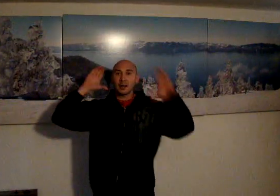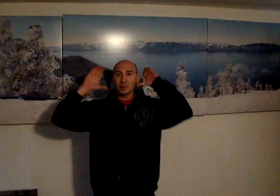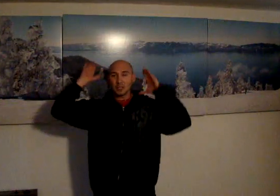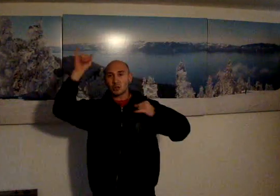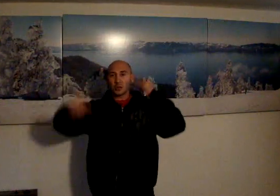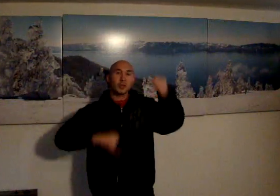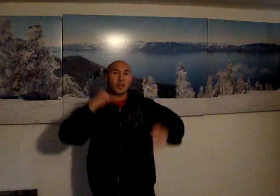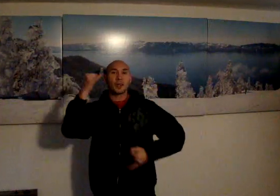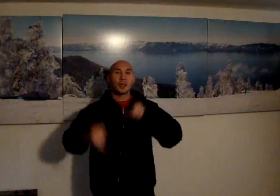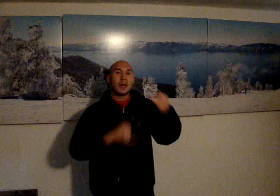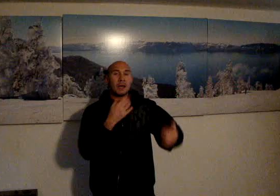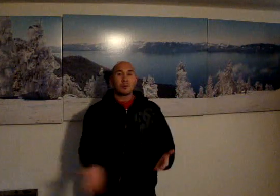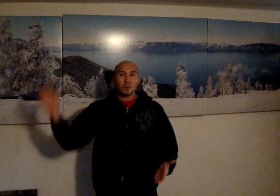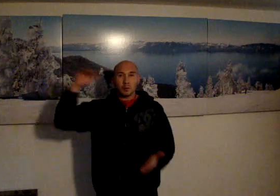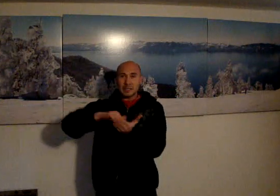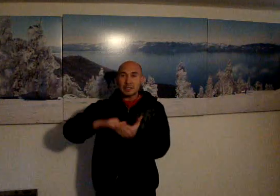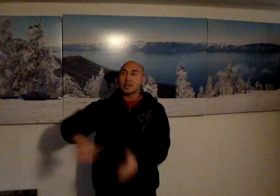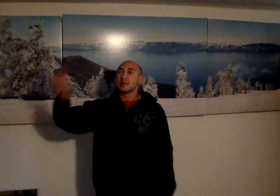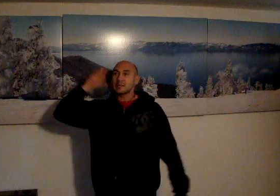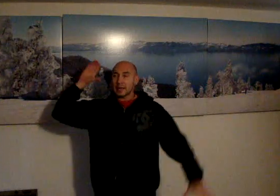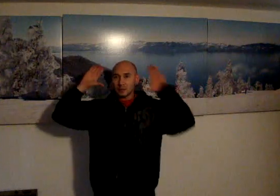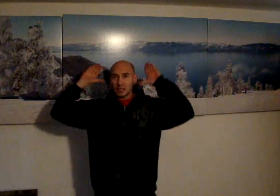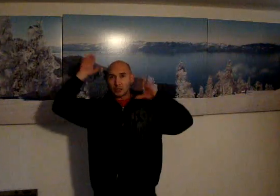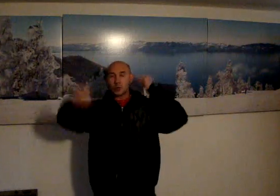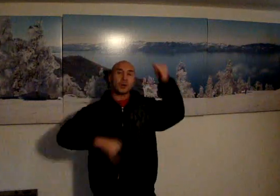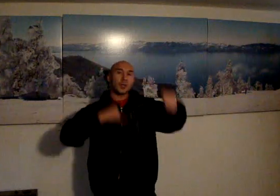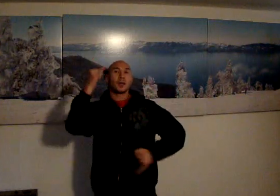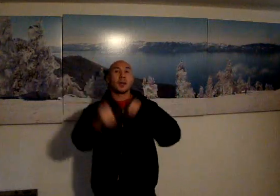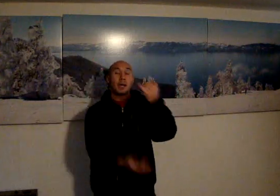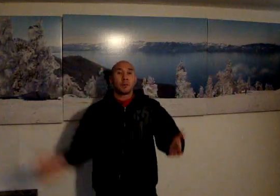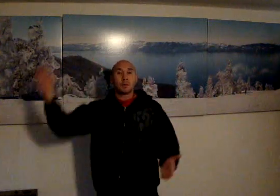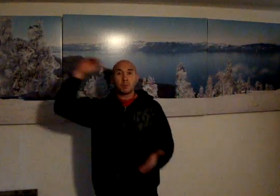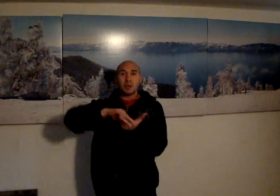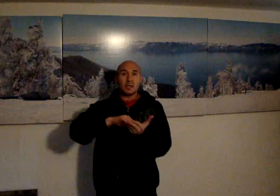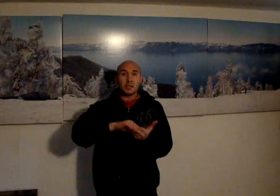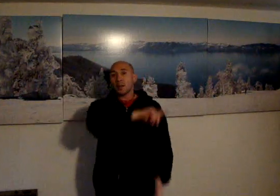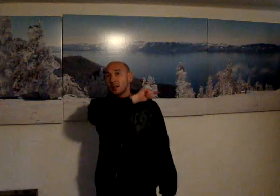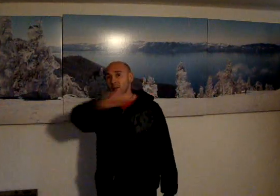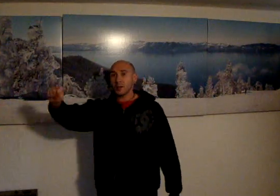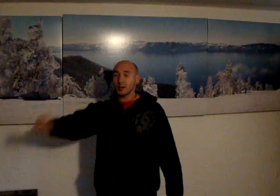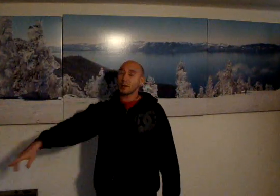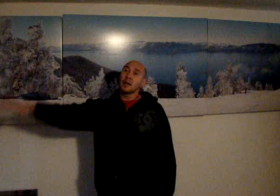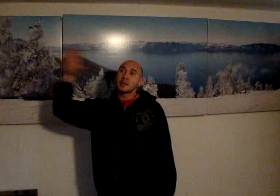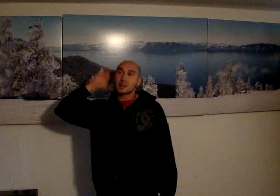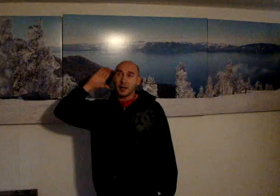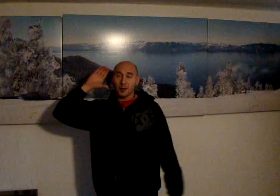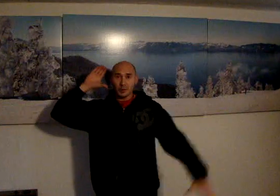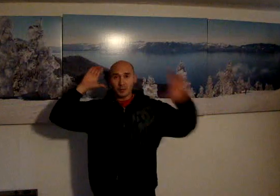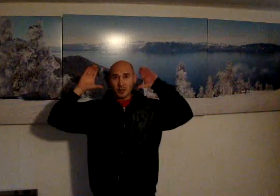sounding joy repeat the sounding joy repeat the sounding